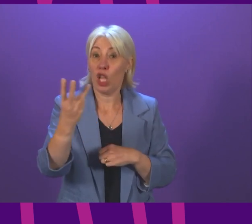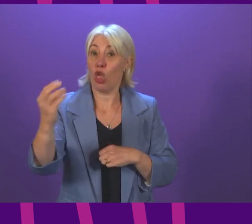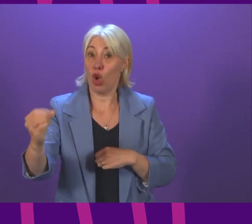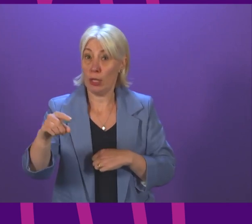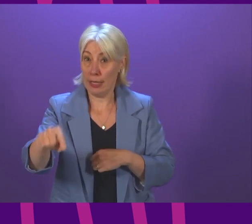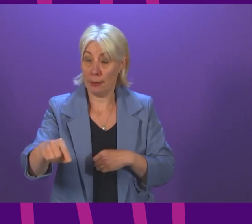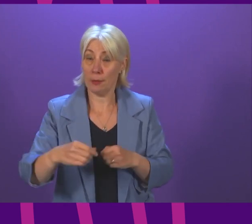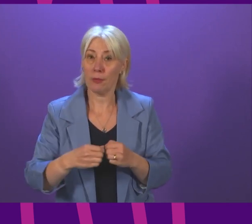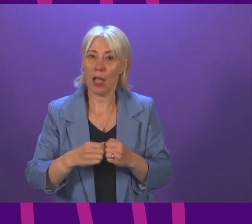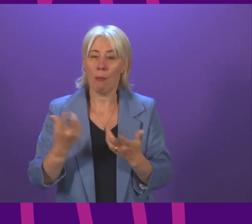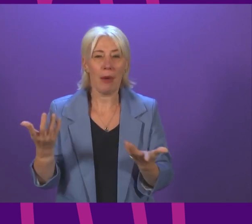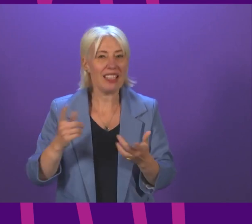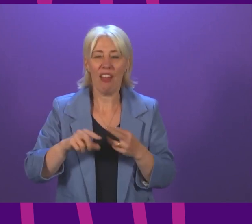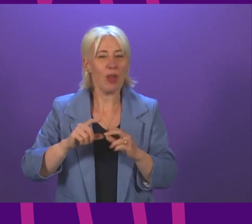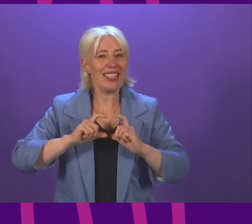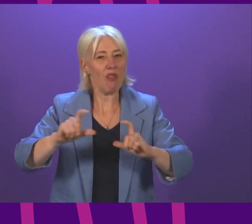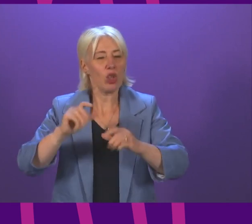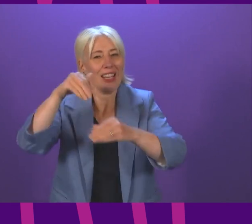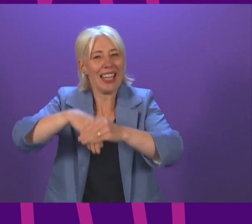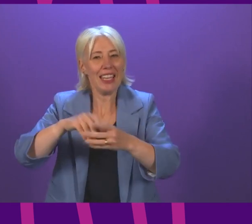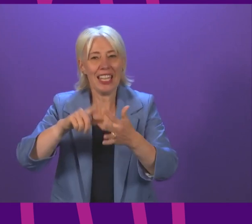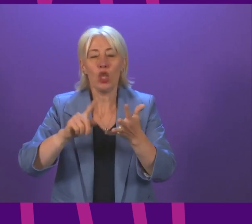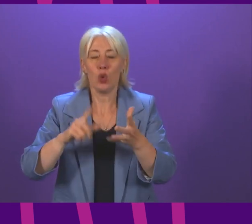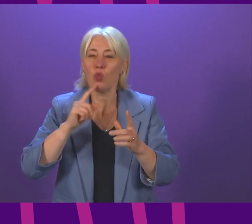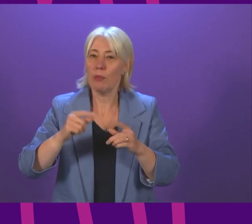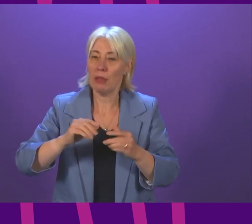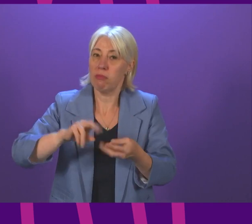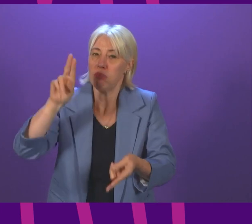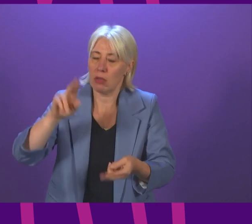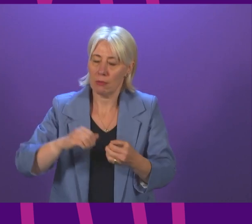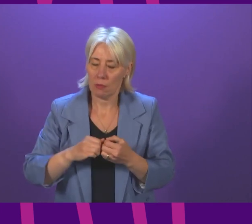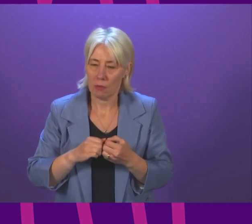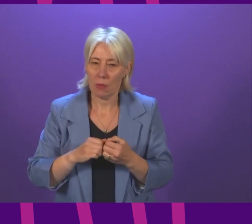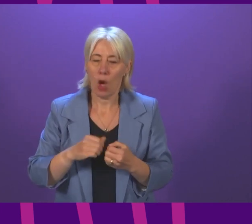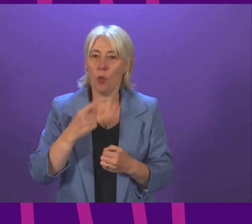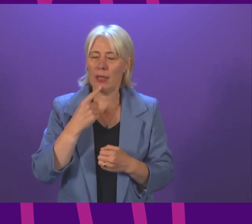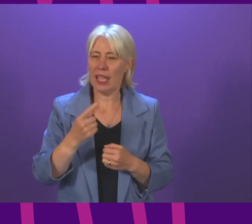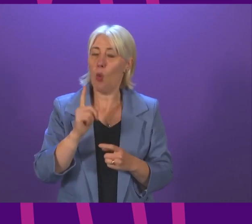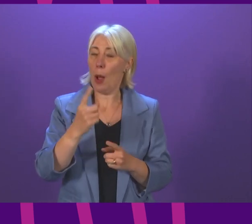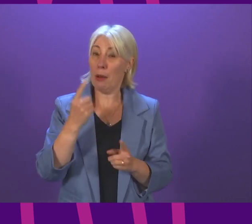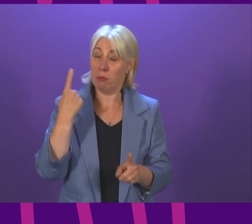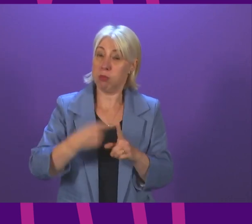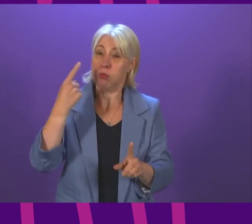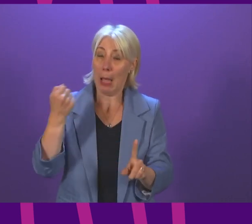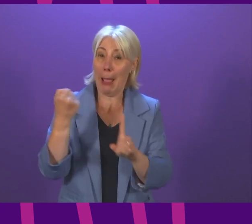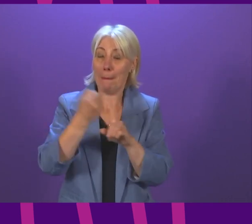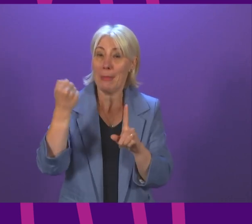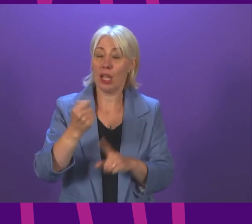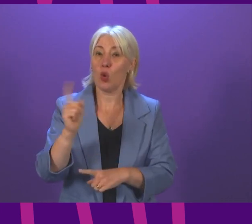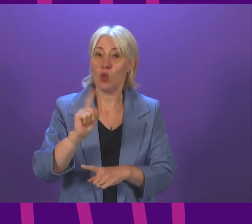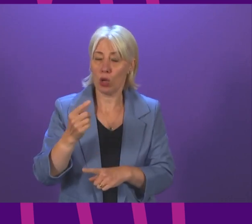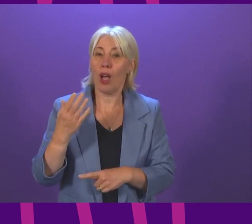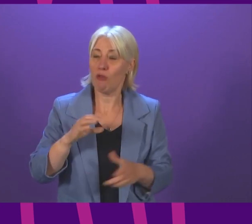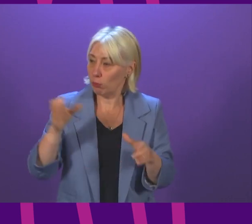to continued EU membership in particular we have forecast that one of the immediate impacts would come from challenges